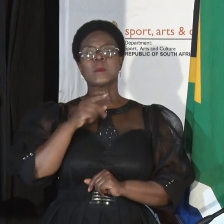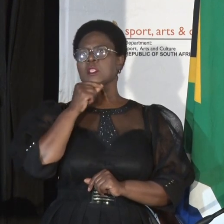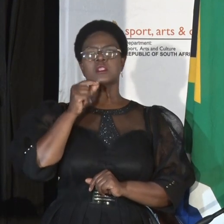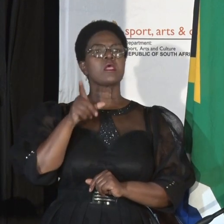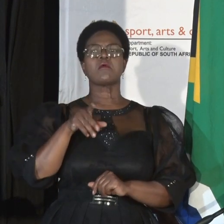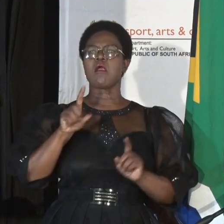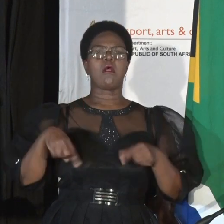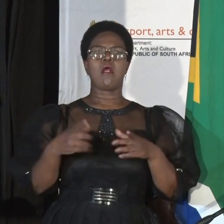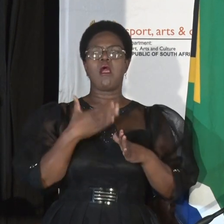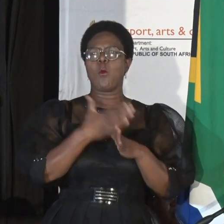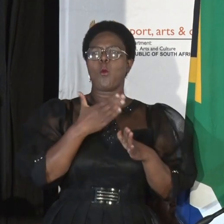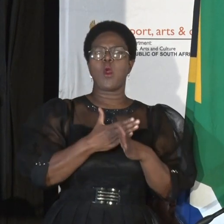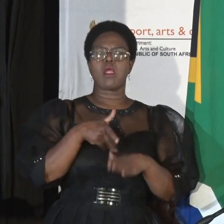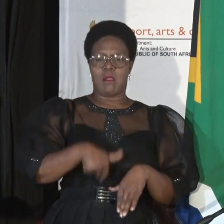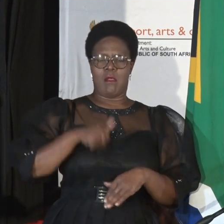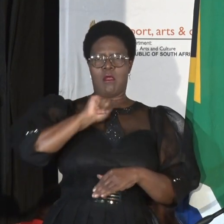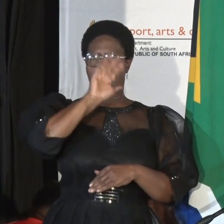work under the African-led government.